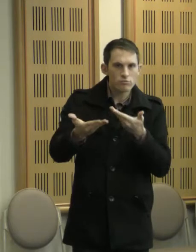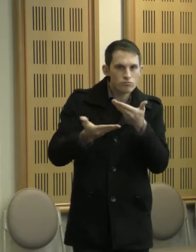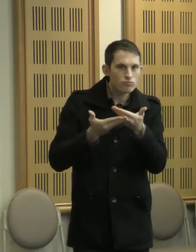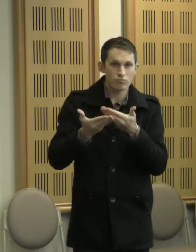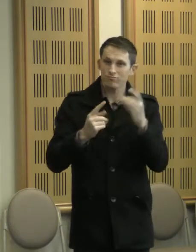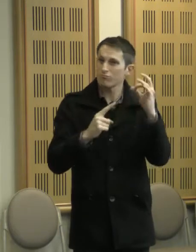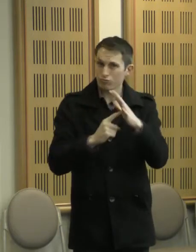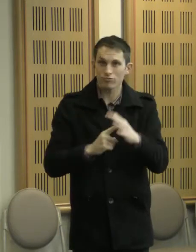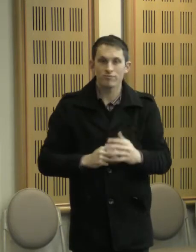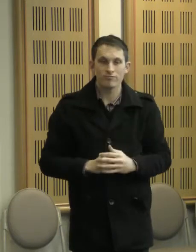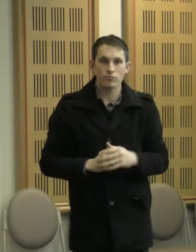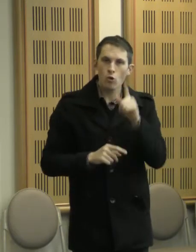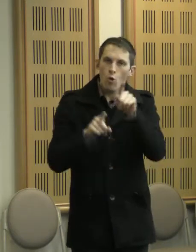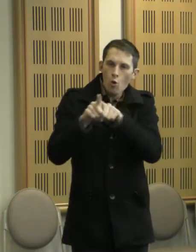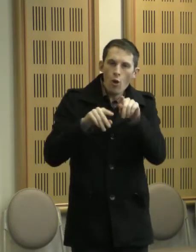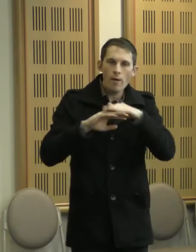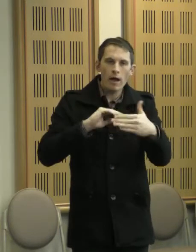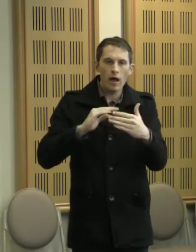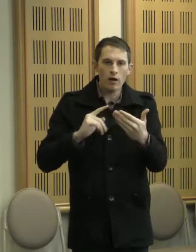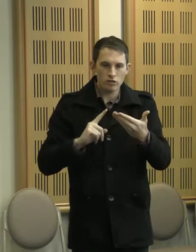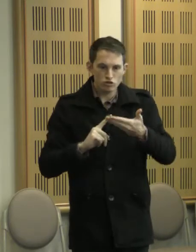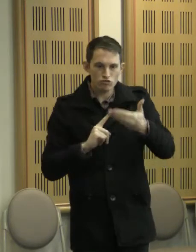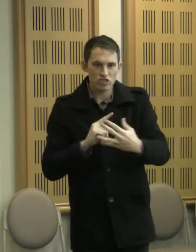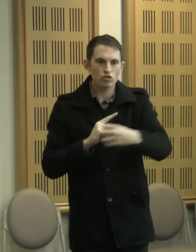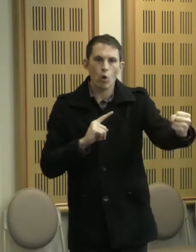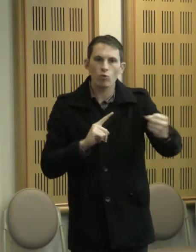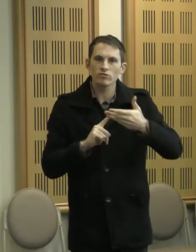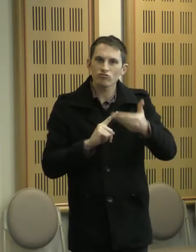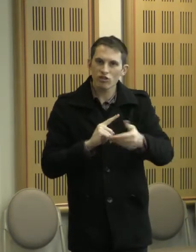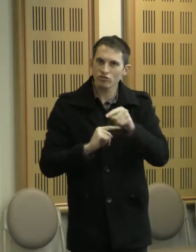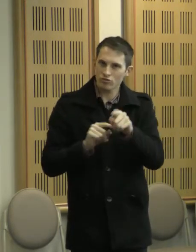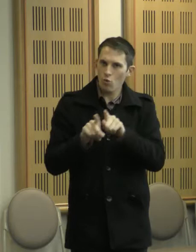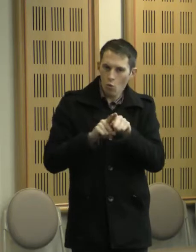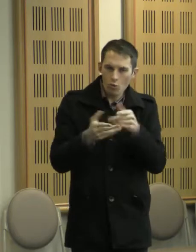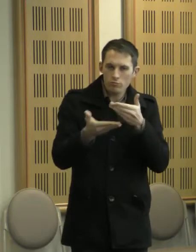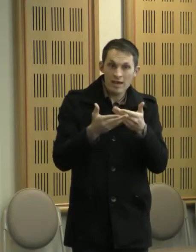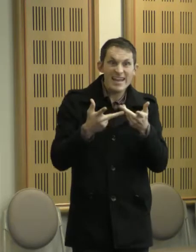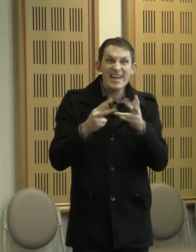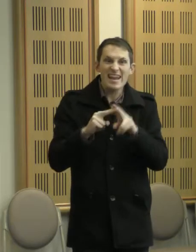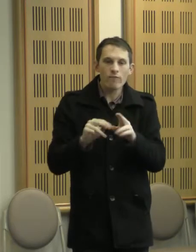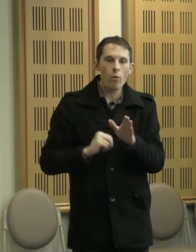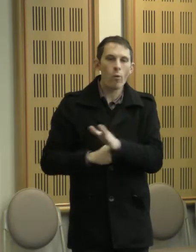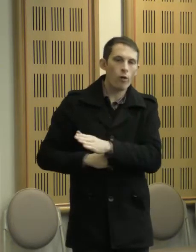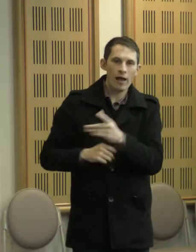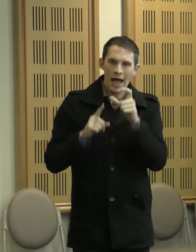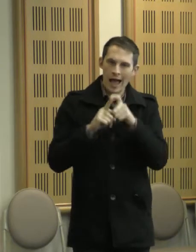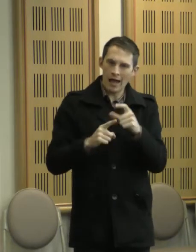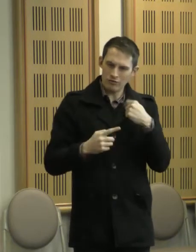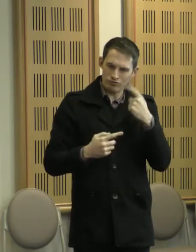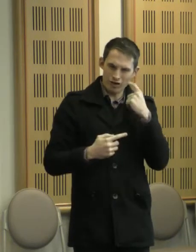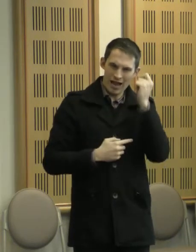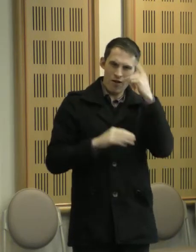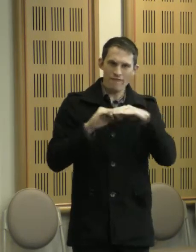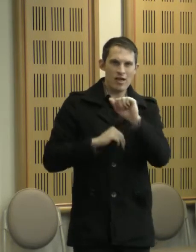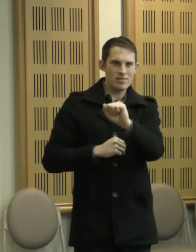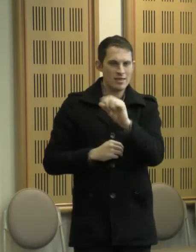Learn about the stolen generations. If you don't, you may find it hard to relate to the hurt in the hearts of so many